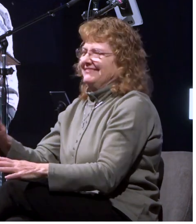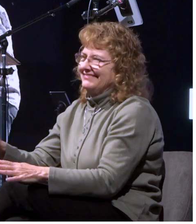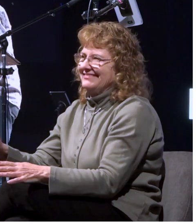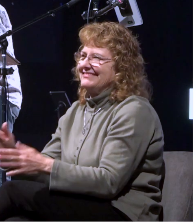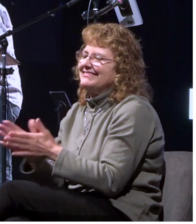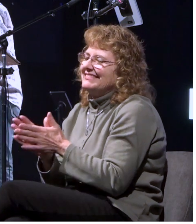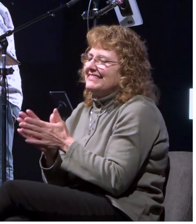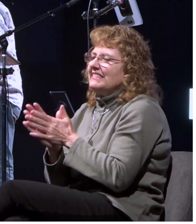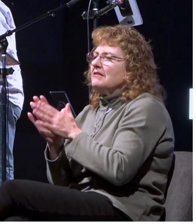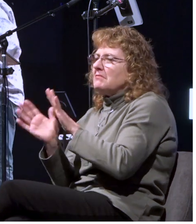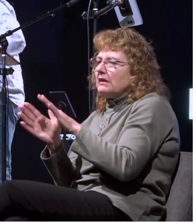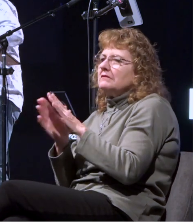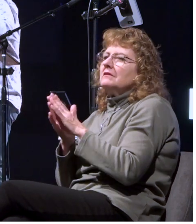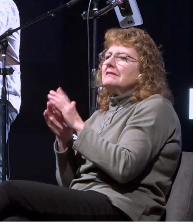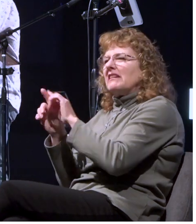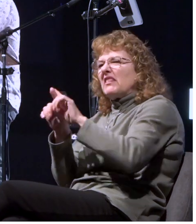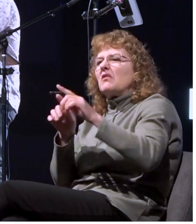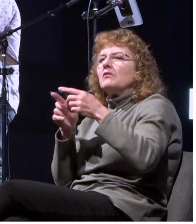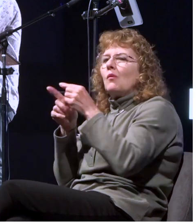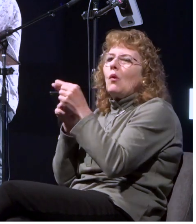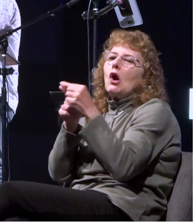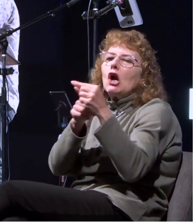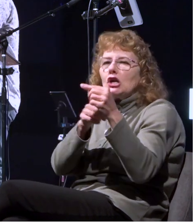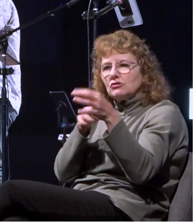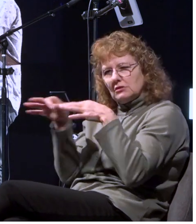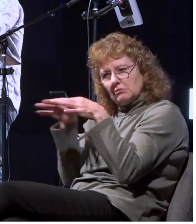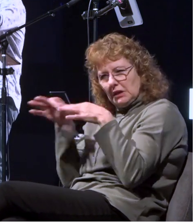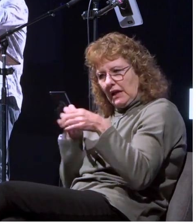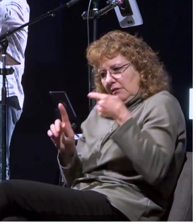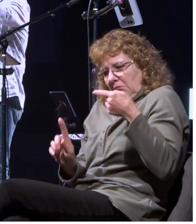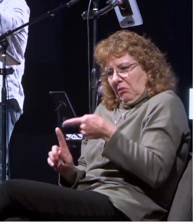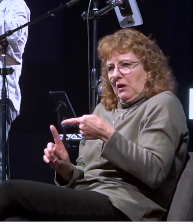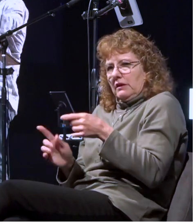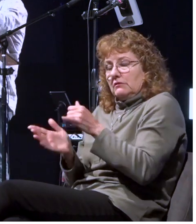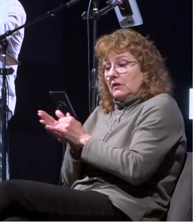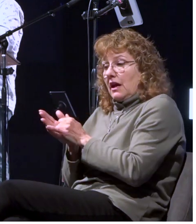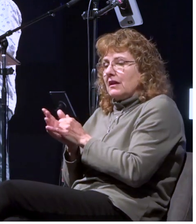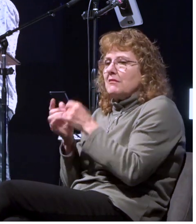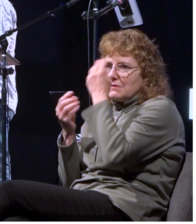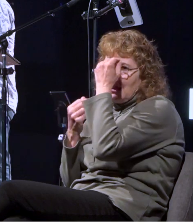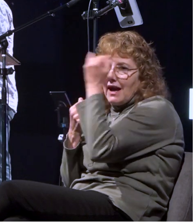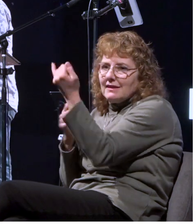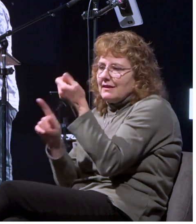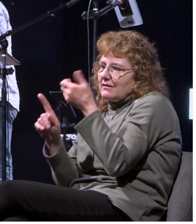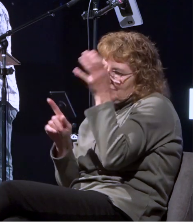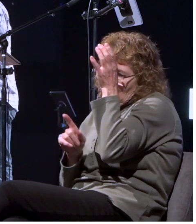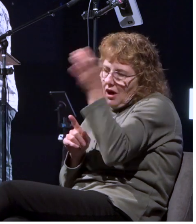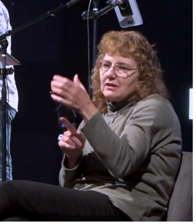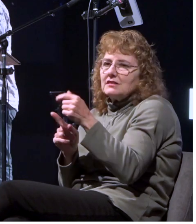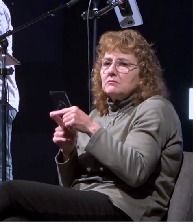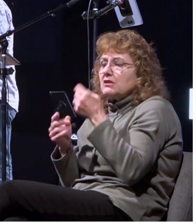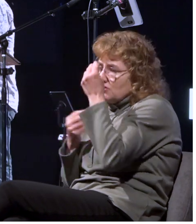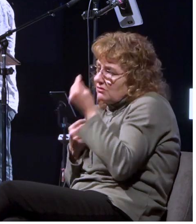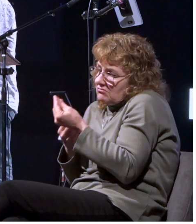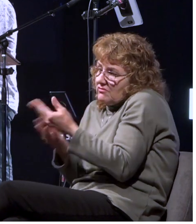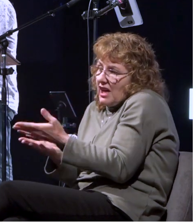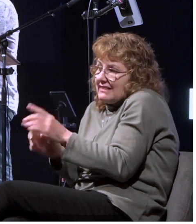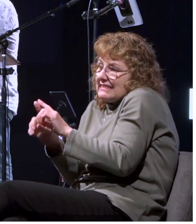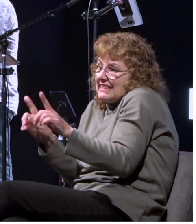um and the idea is simply to recommend or advise a different course um and again